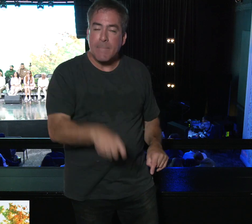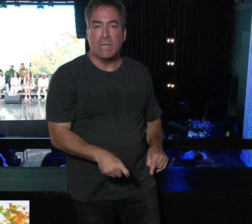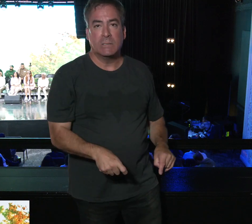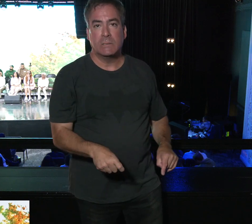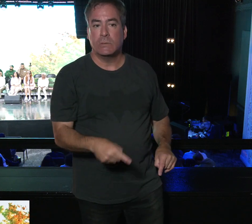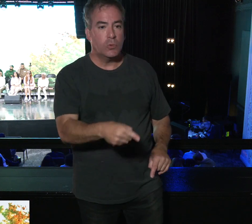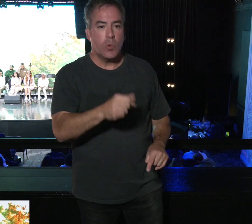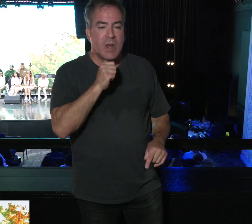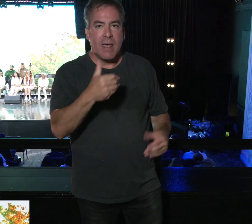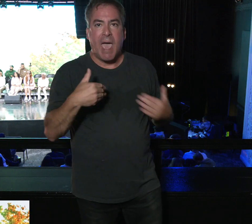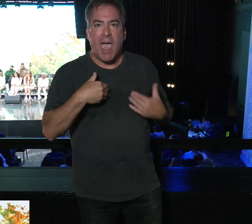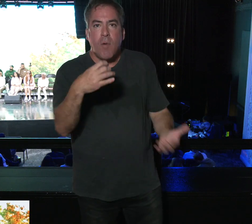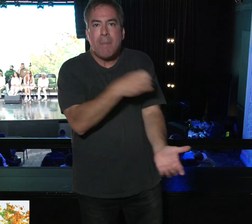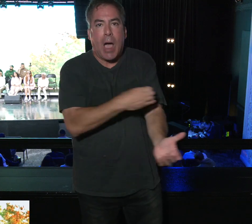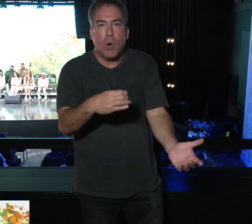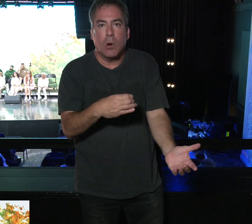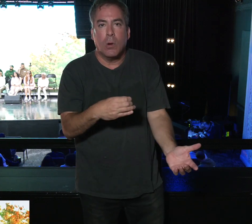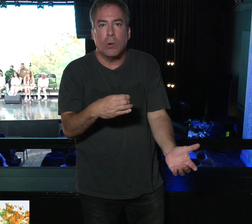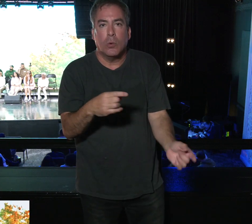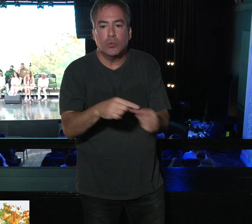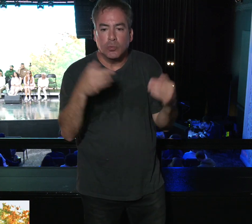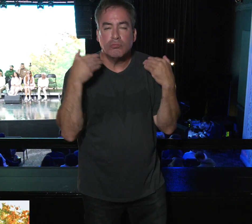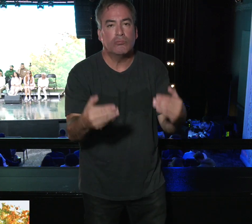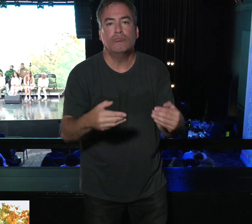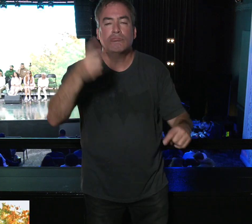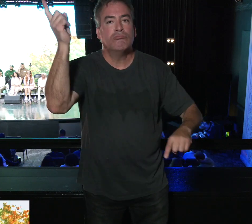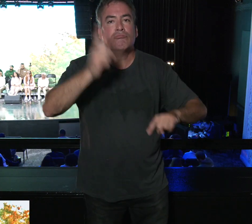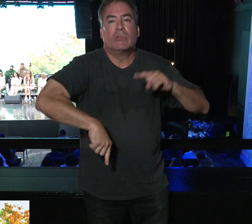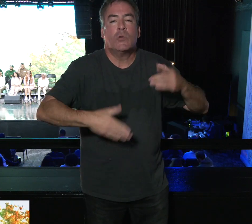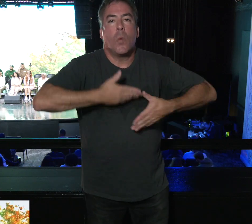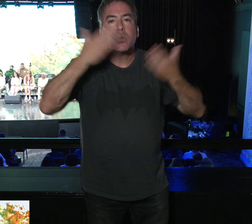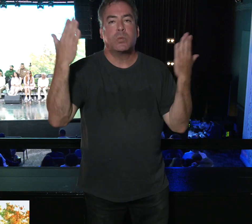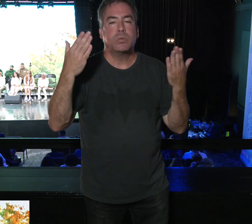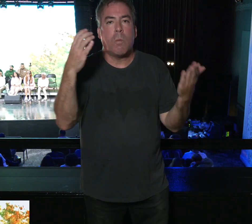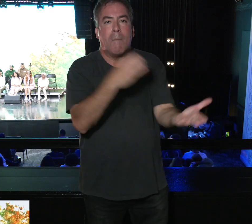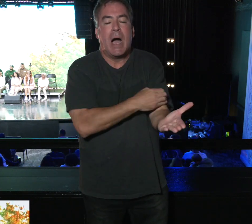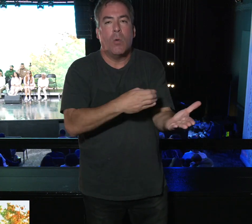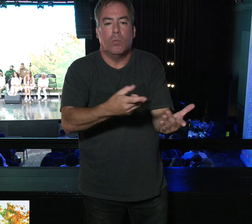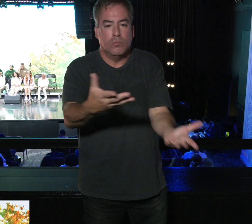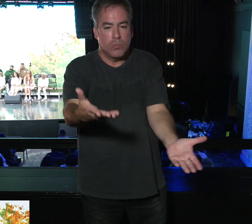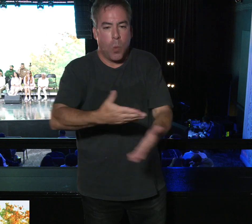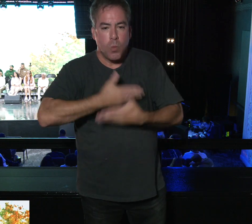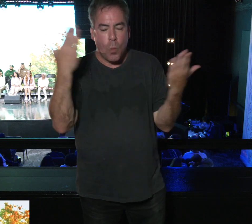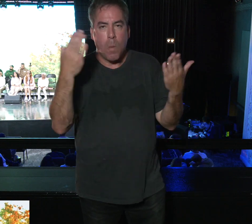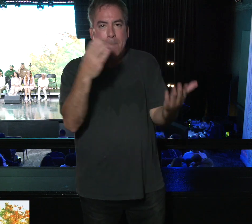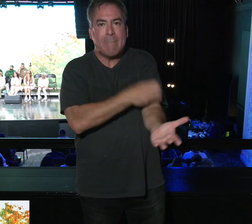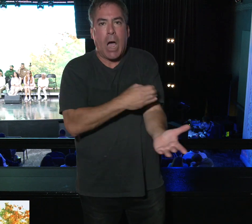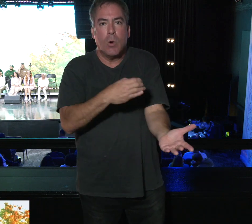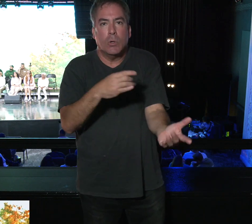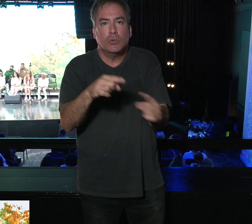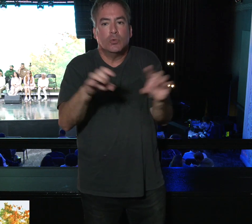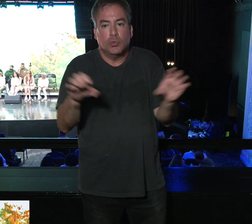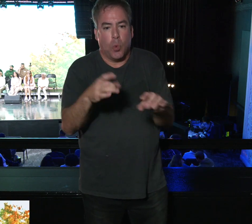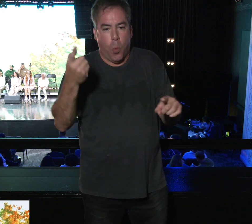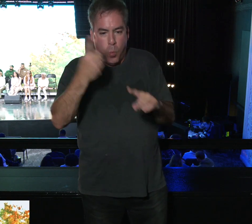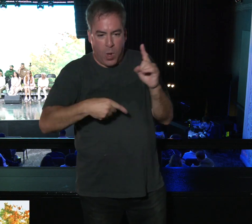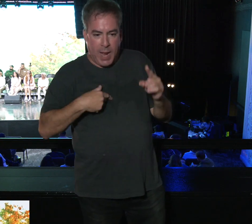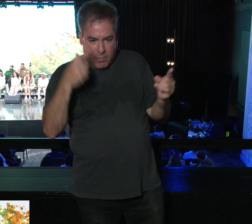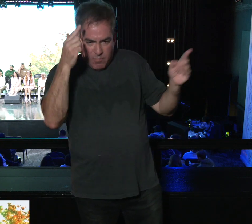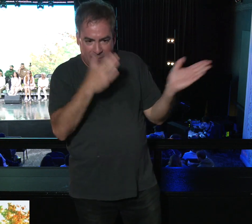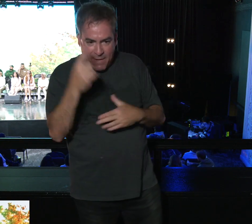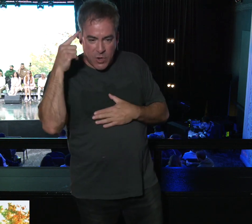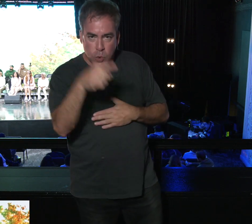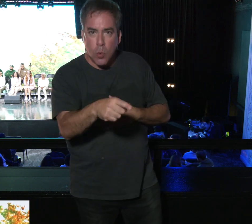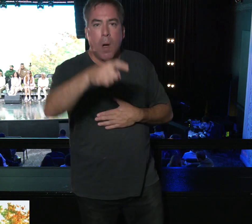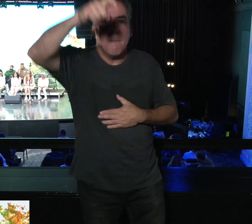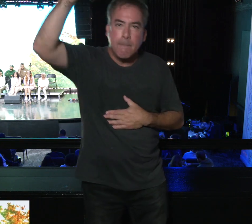Because you won't have the power to do. You won't have the power to do. You won't have the power to do what I've called you to do. So